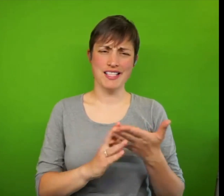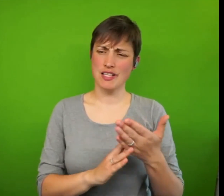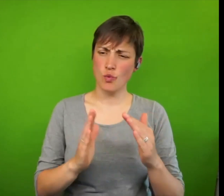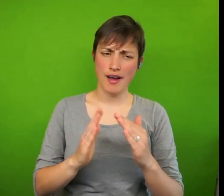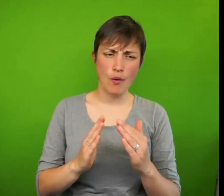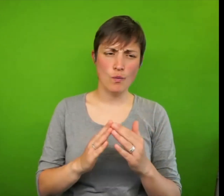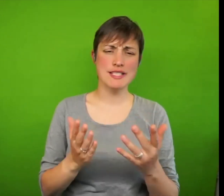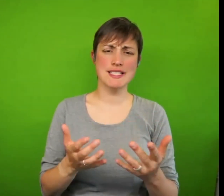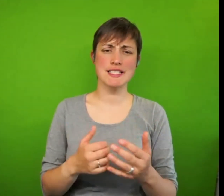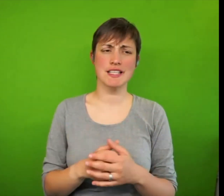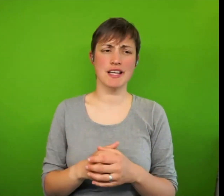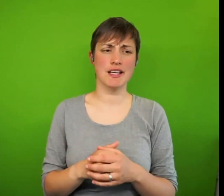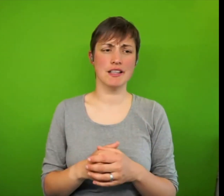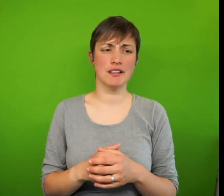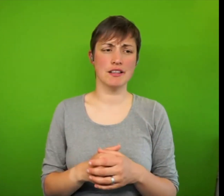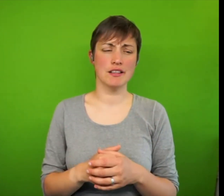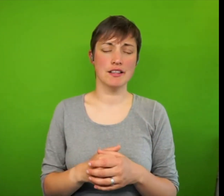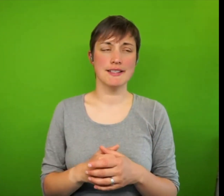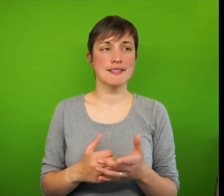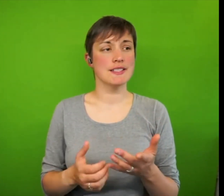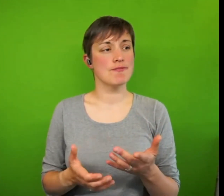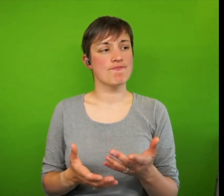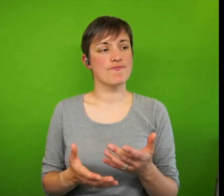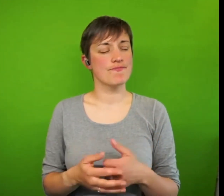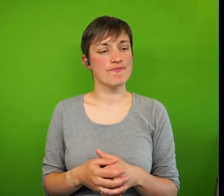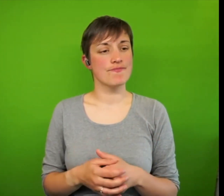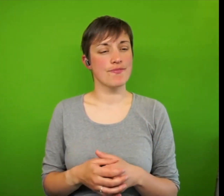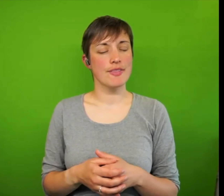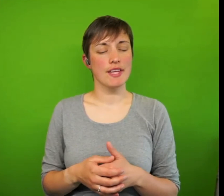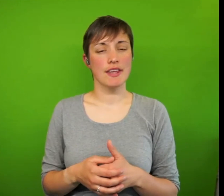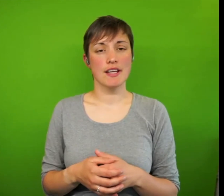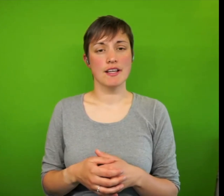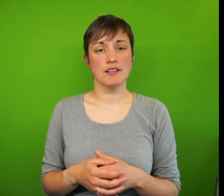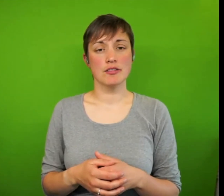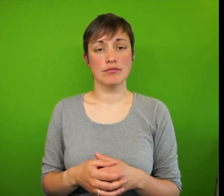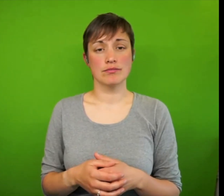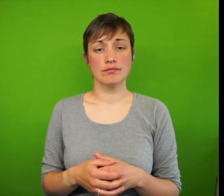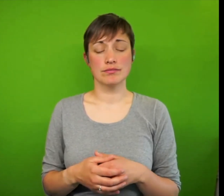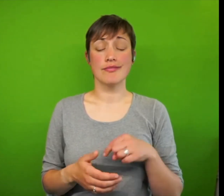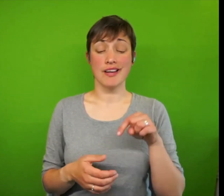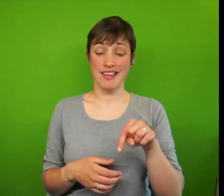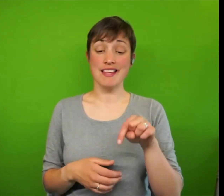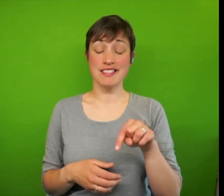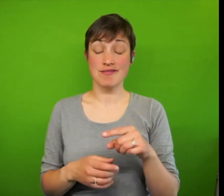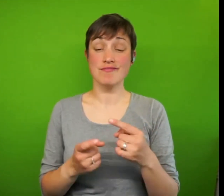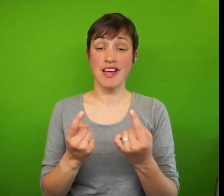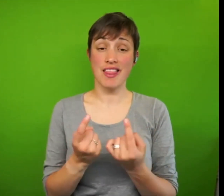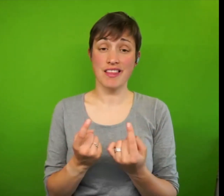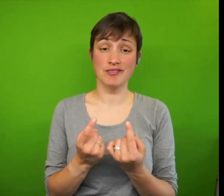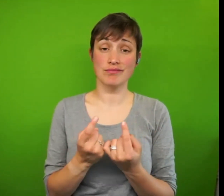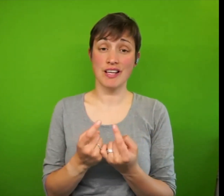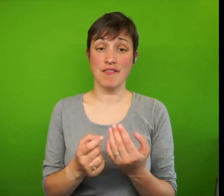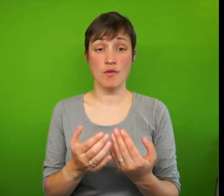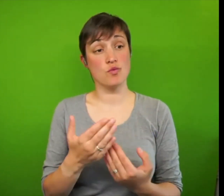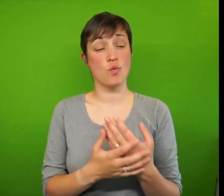I mean, this is, this is perhaps a kind of thing that there's new commission